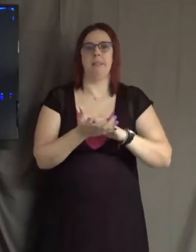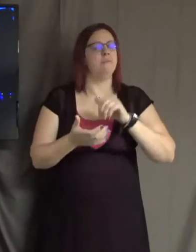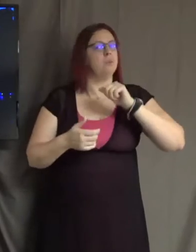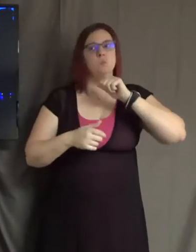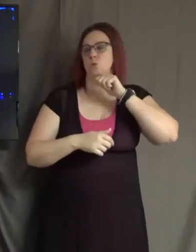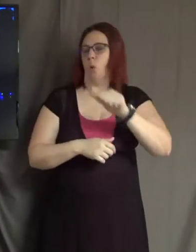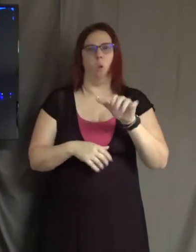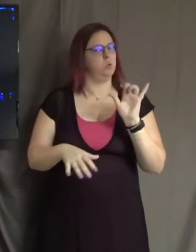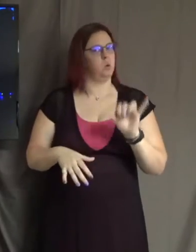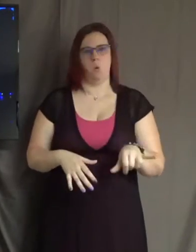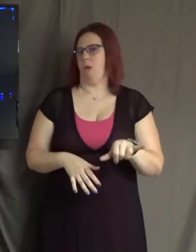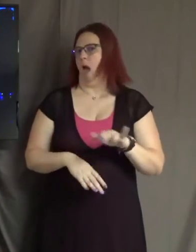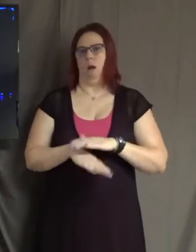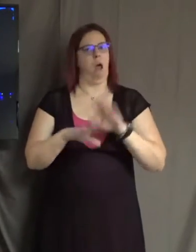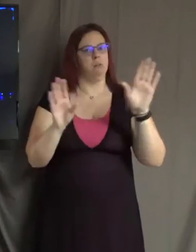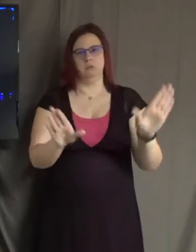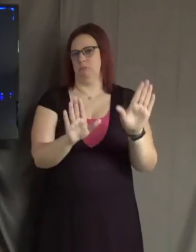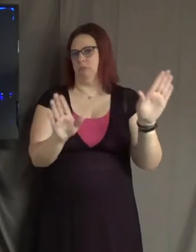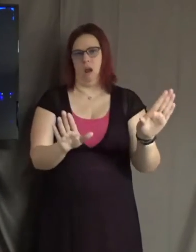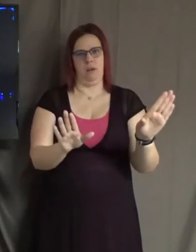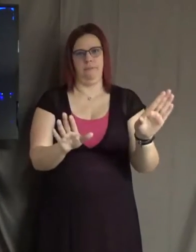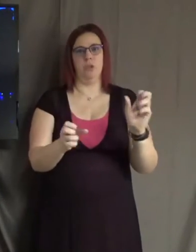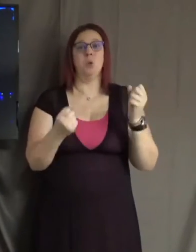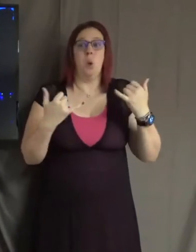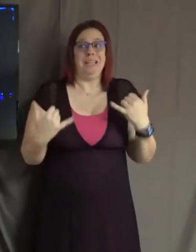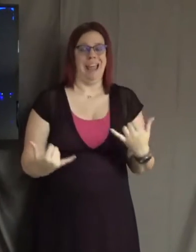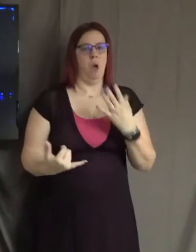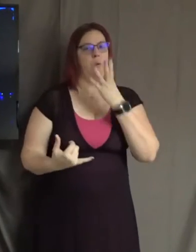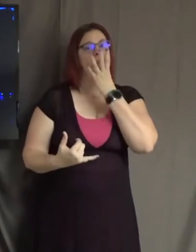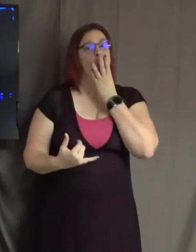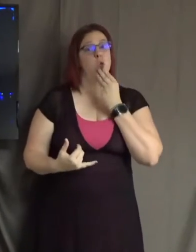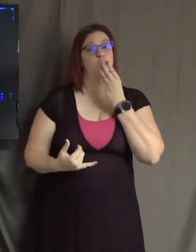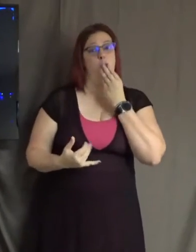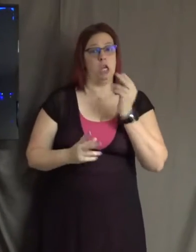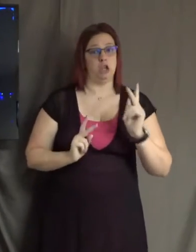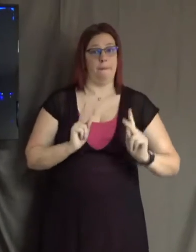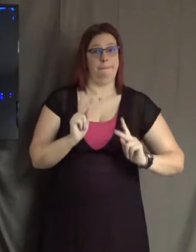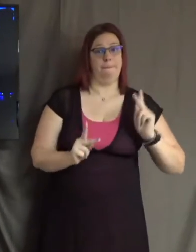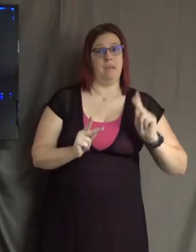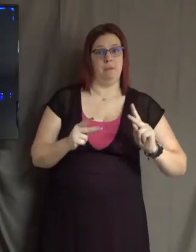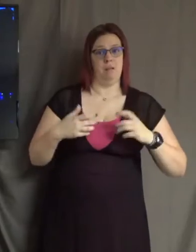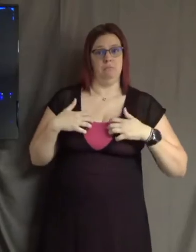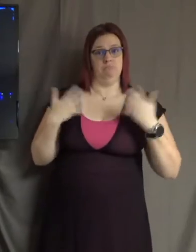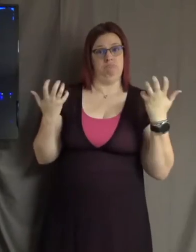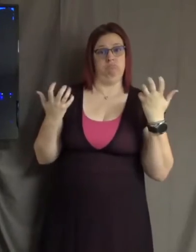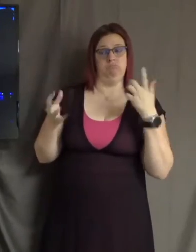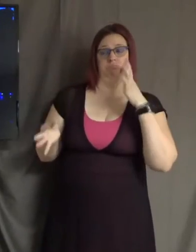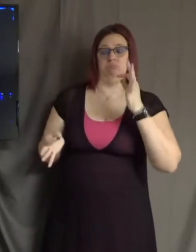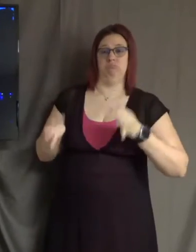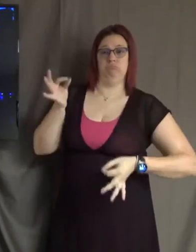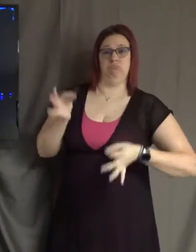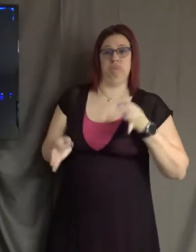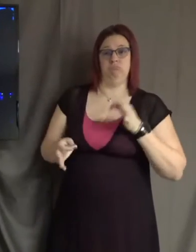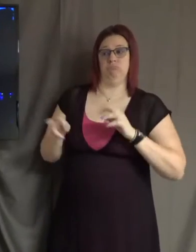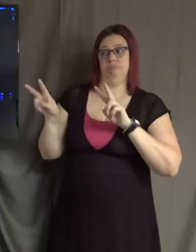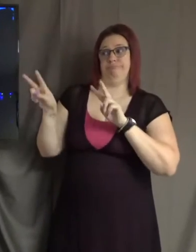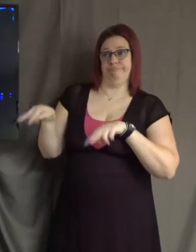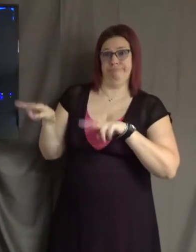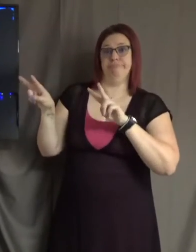And so the Jewish people are now even wanting, are angry with him and judging him and talking smack basically